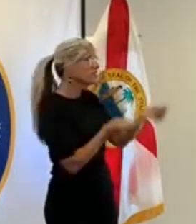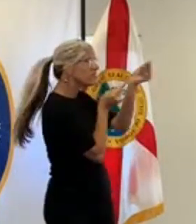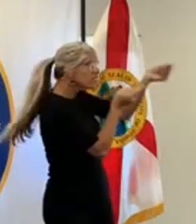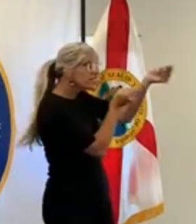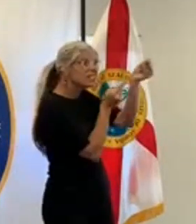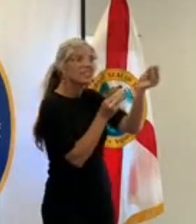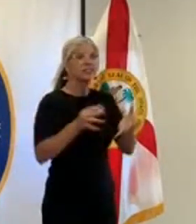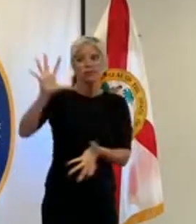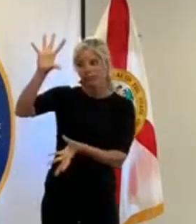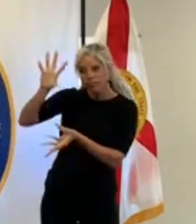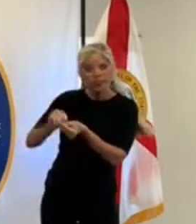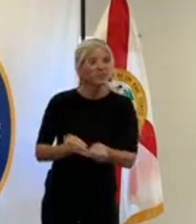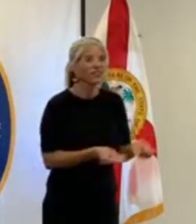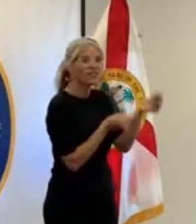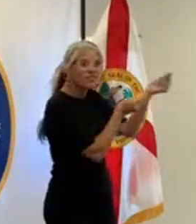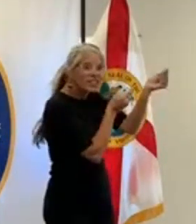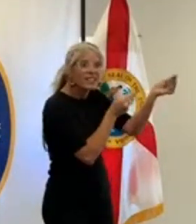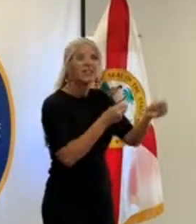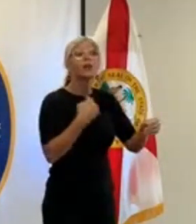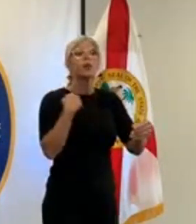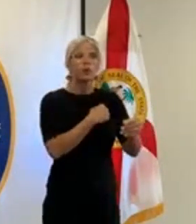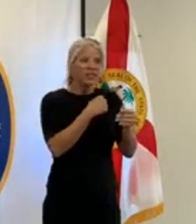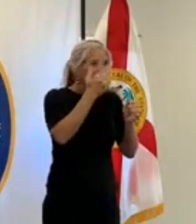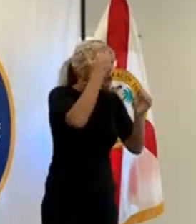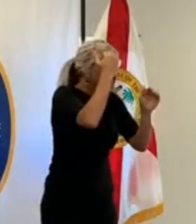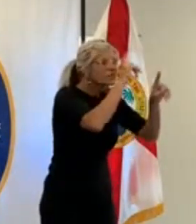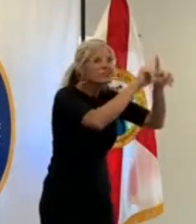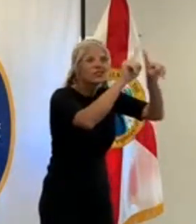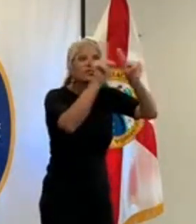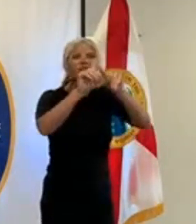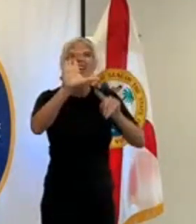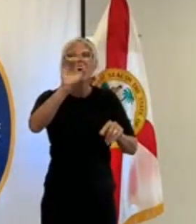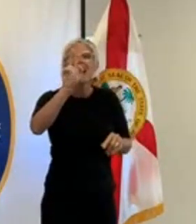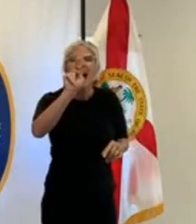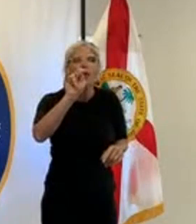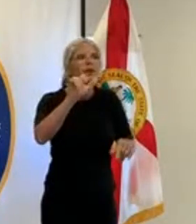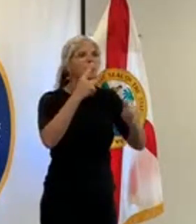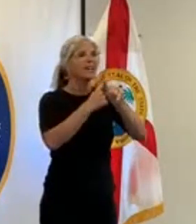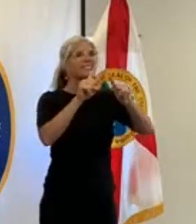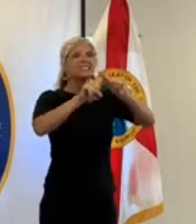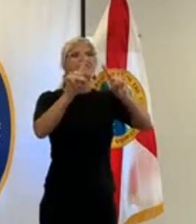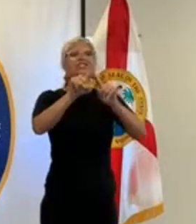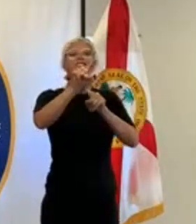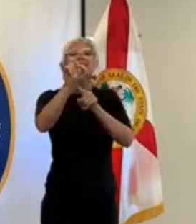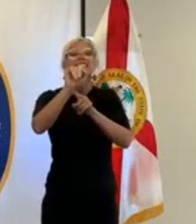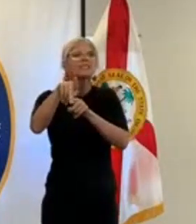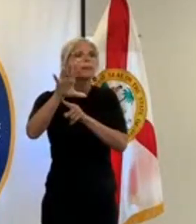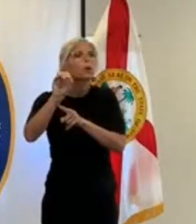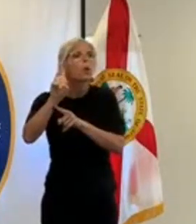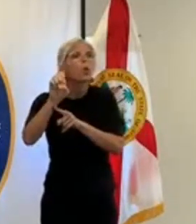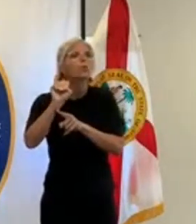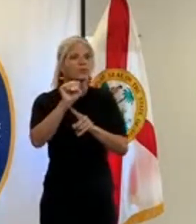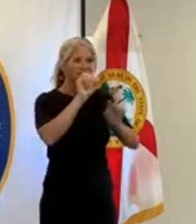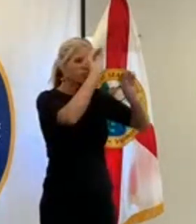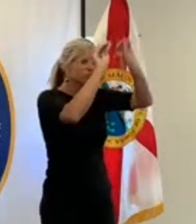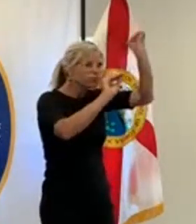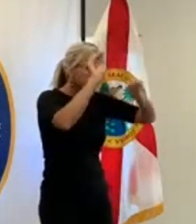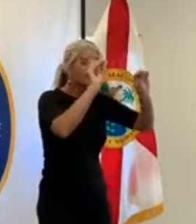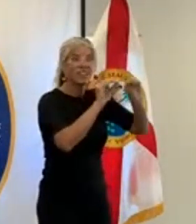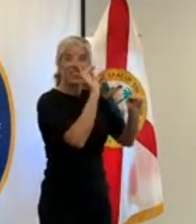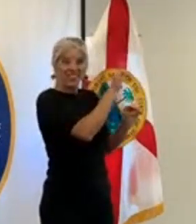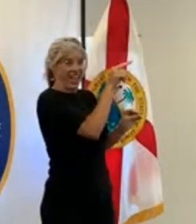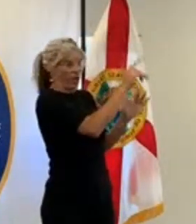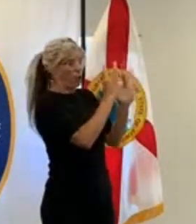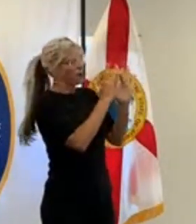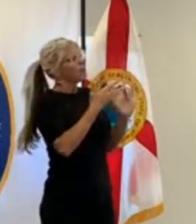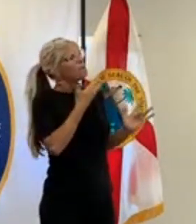into zip code level within the counties so again those are the best places to get i just want to give a little bit of information on rapid testing